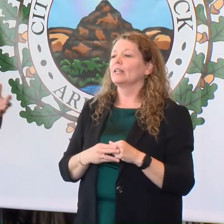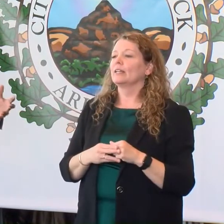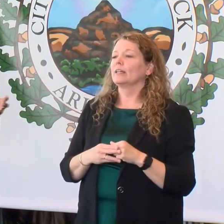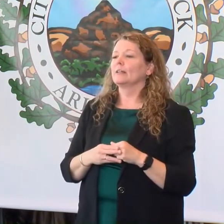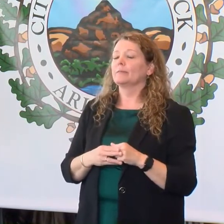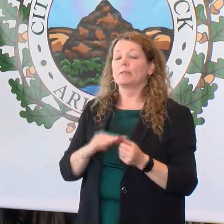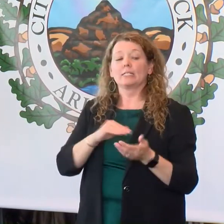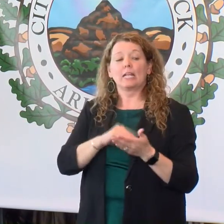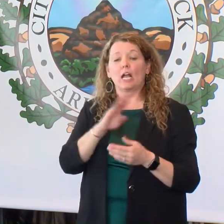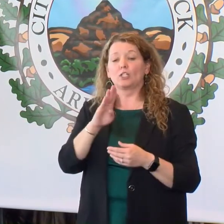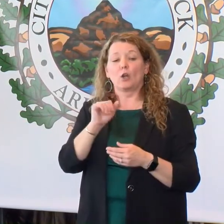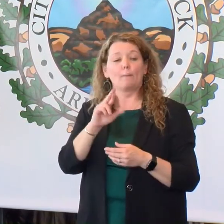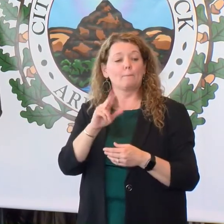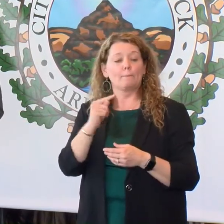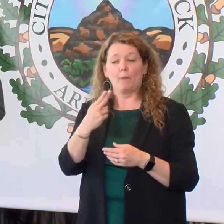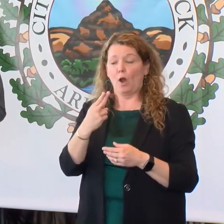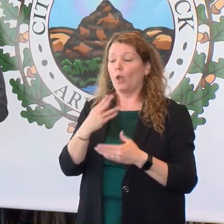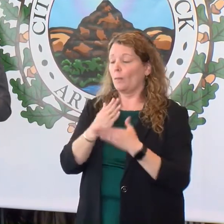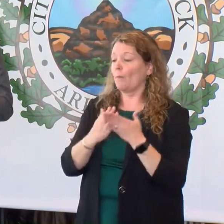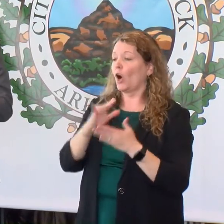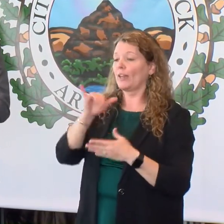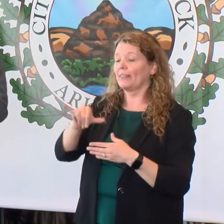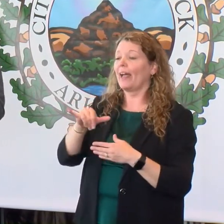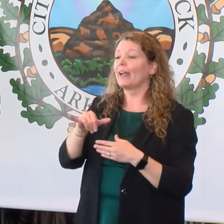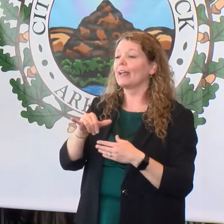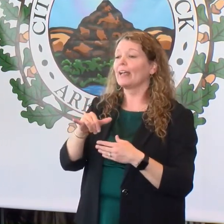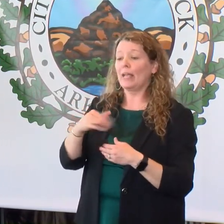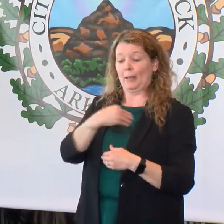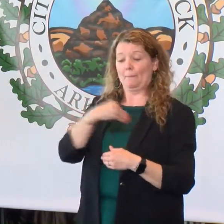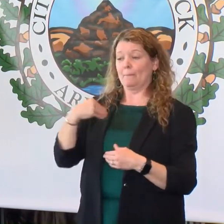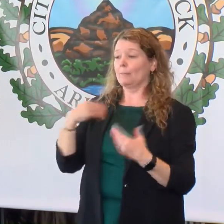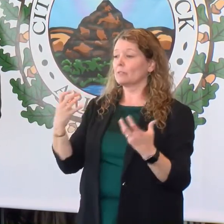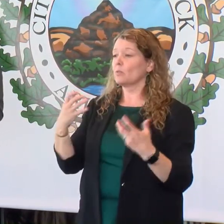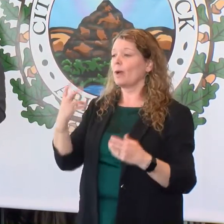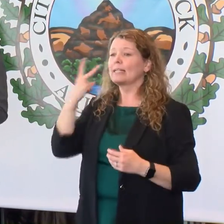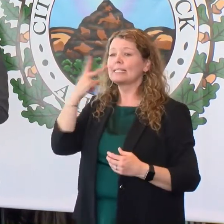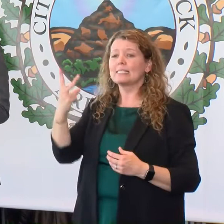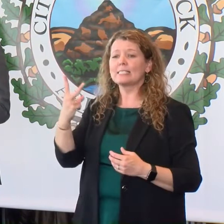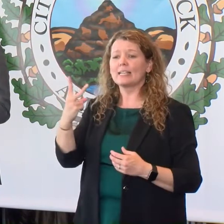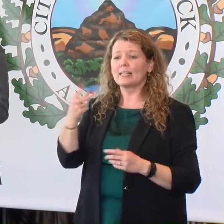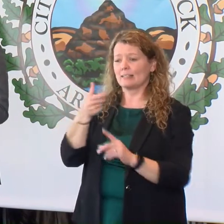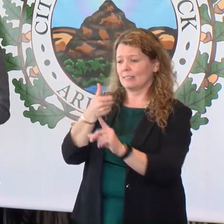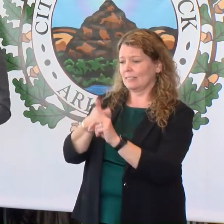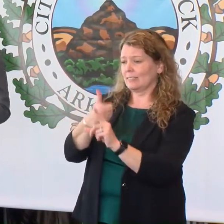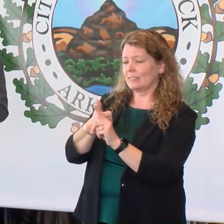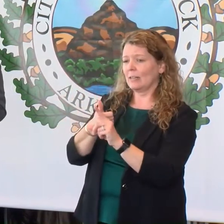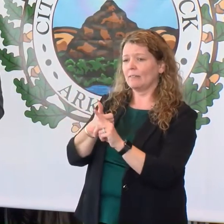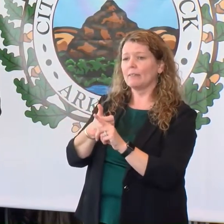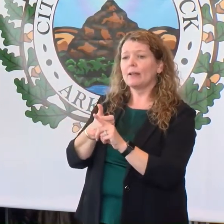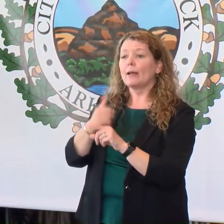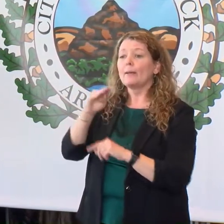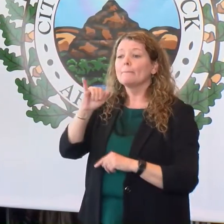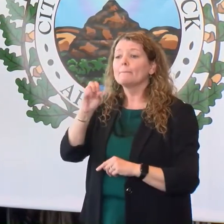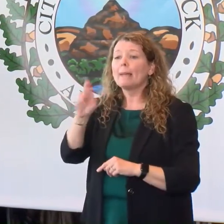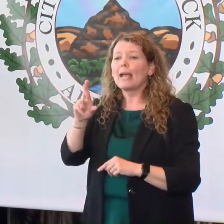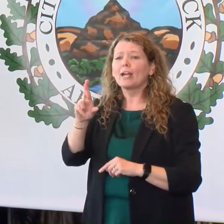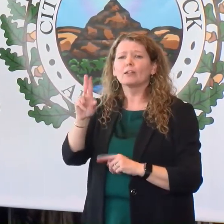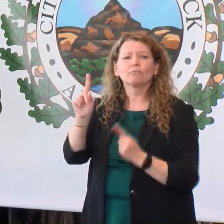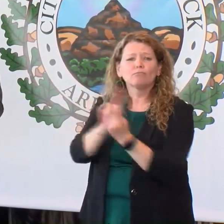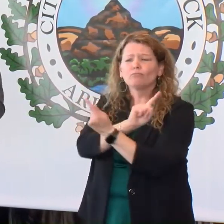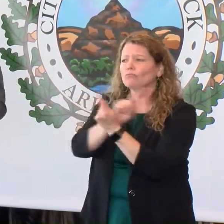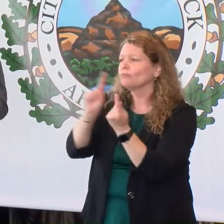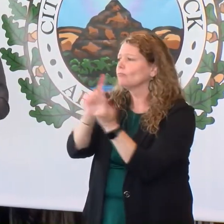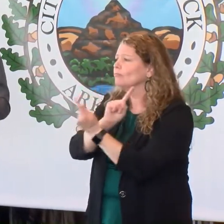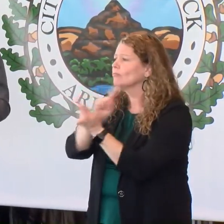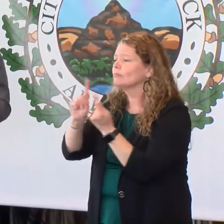Dr. Barth was part of that transition as well, that members wanted to see their mayor in the neighborhoods to talk